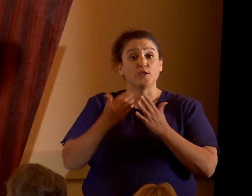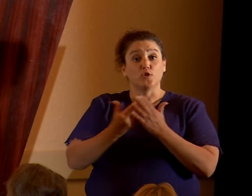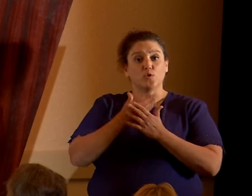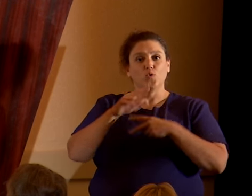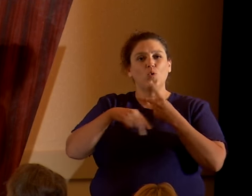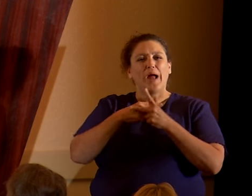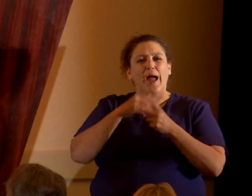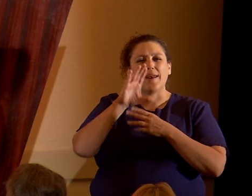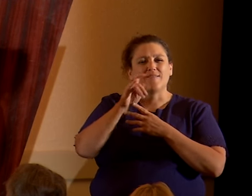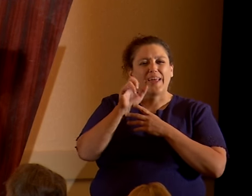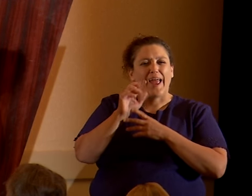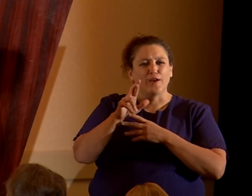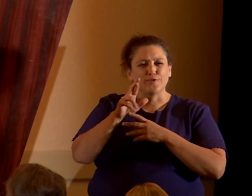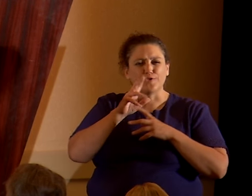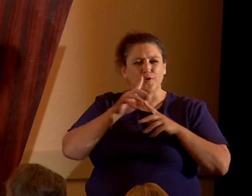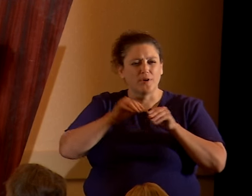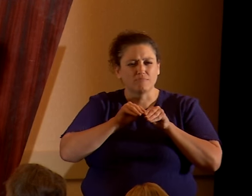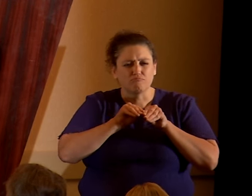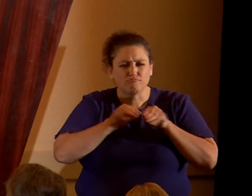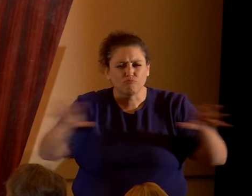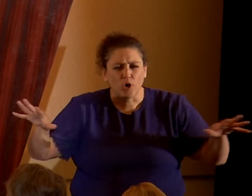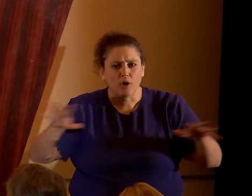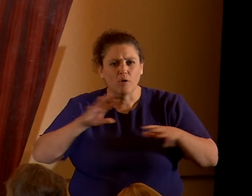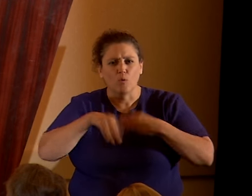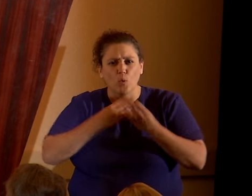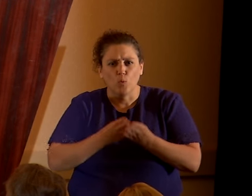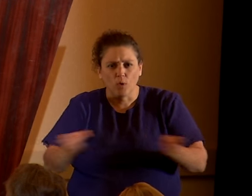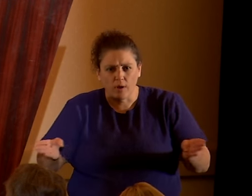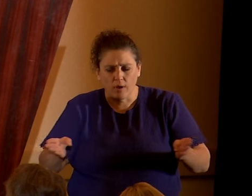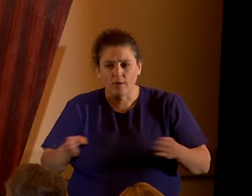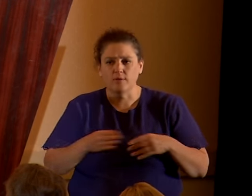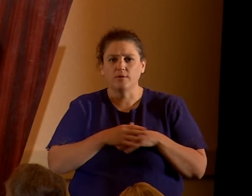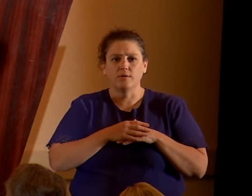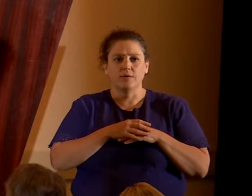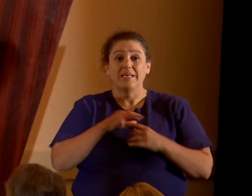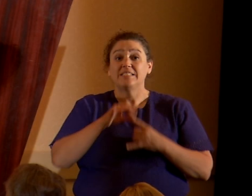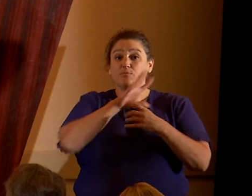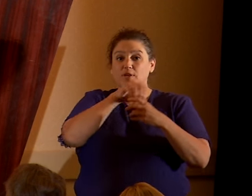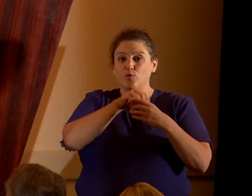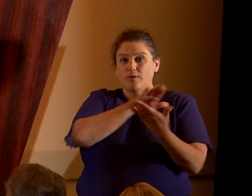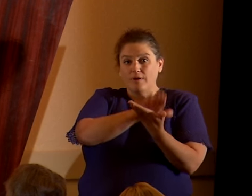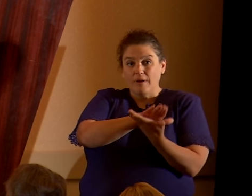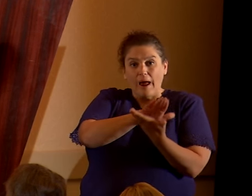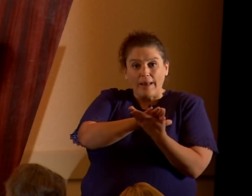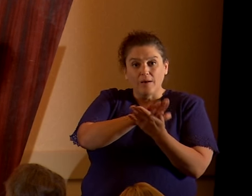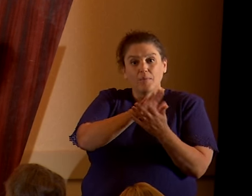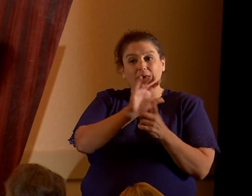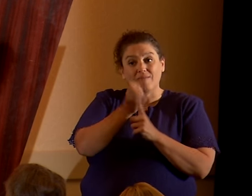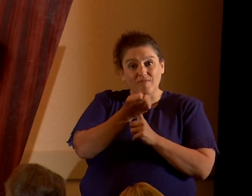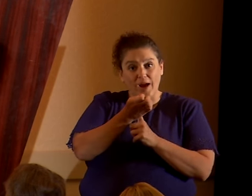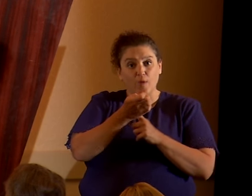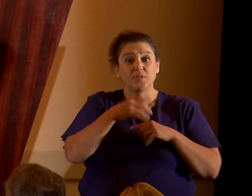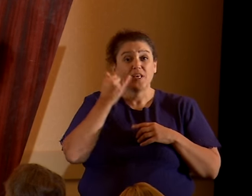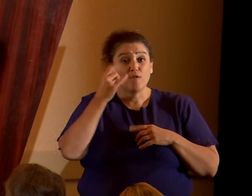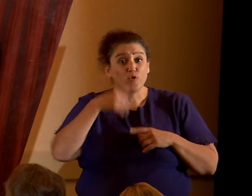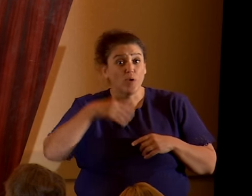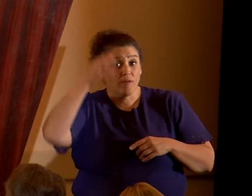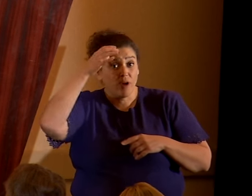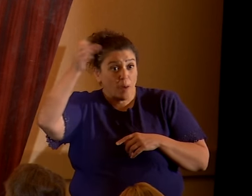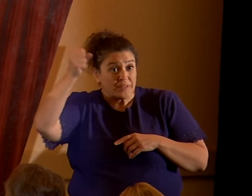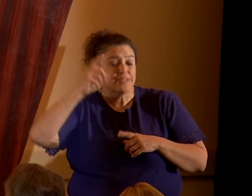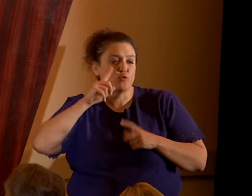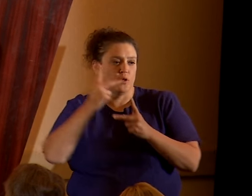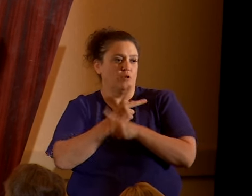cancer that is spreading around the world, especially in academia. And those who have a dose of common sense should unite together to find a cure.